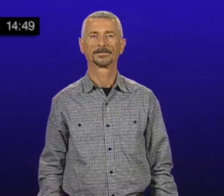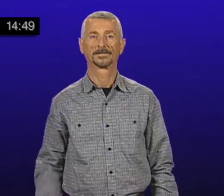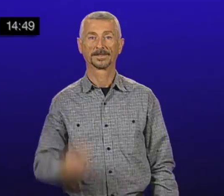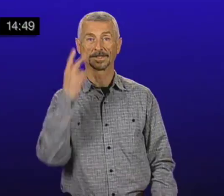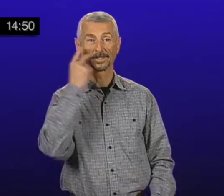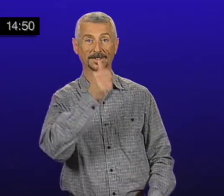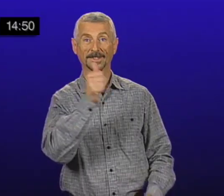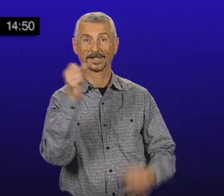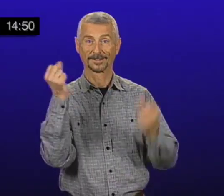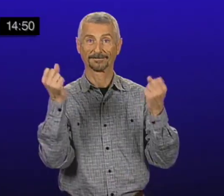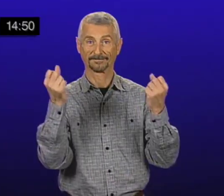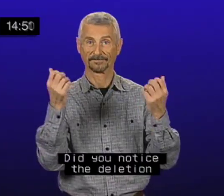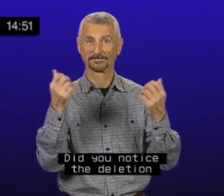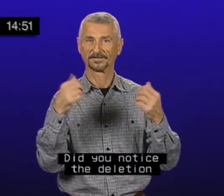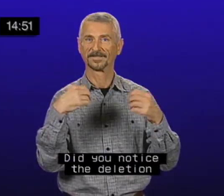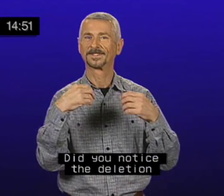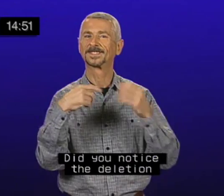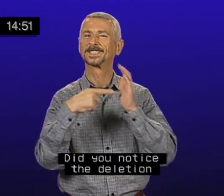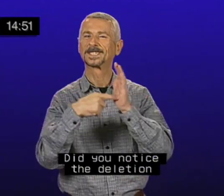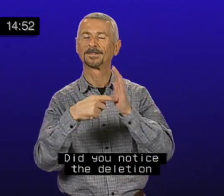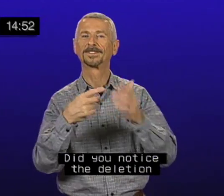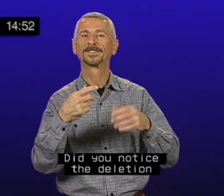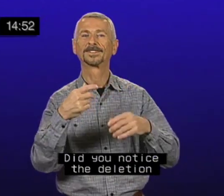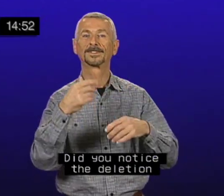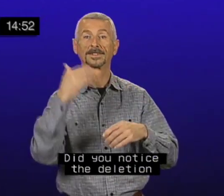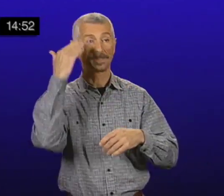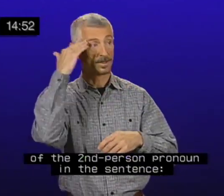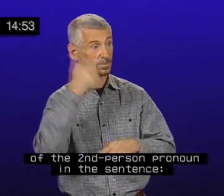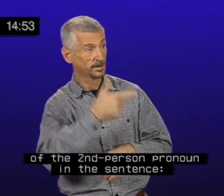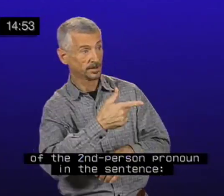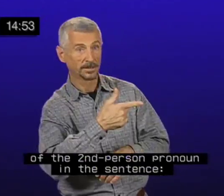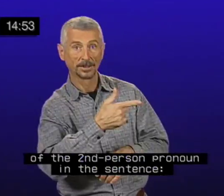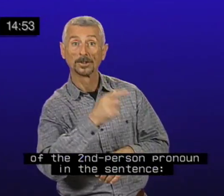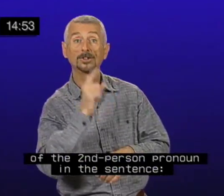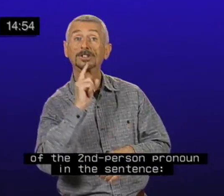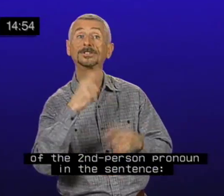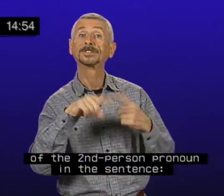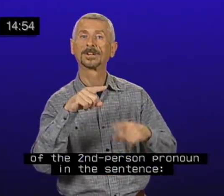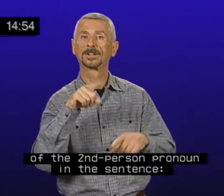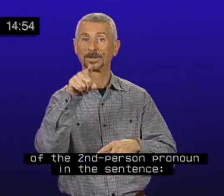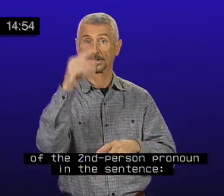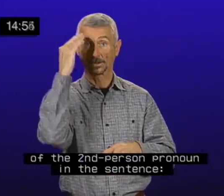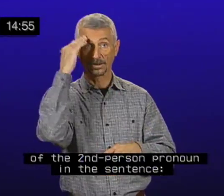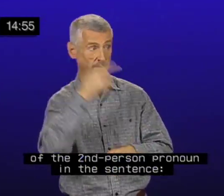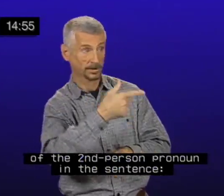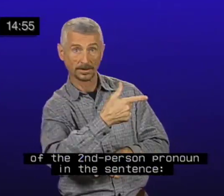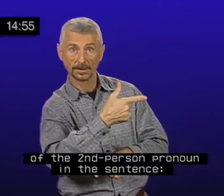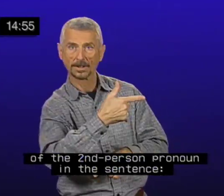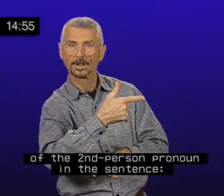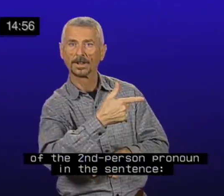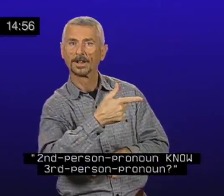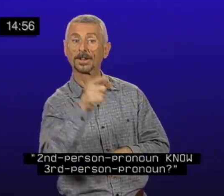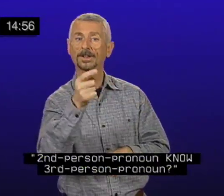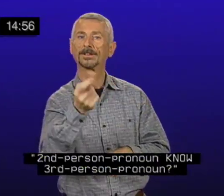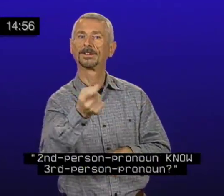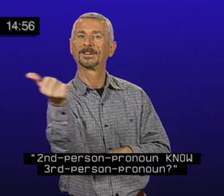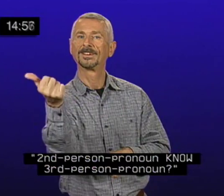Did you notice the deletion of the second person pronoun in the sentence second person pronoun, no third person